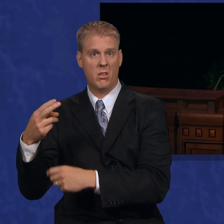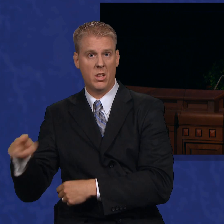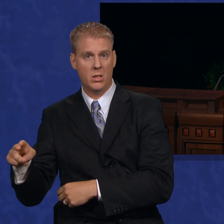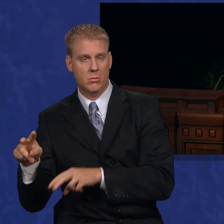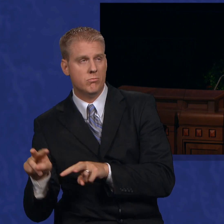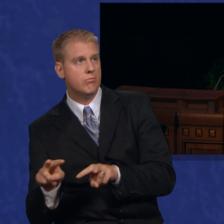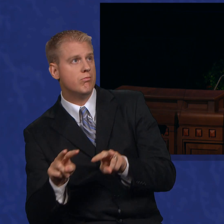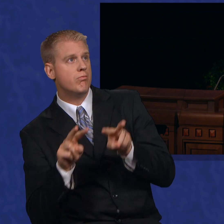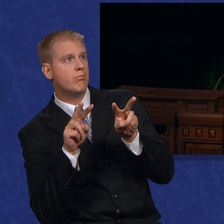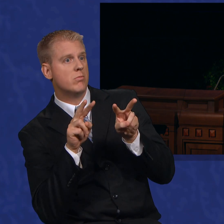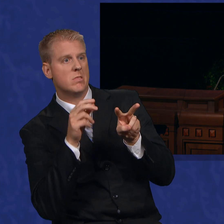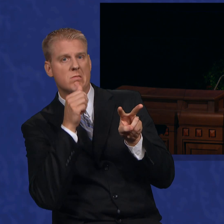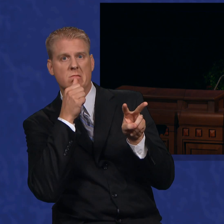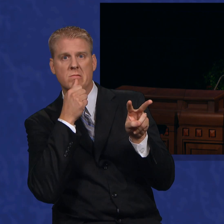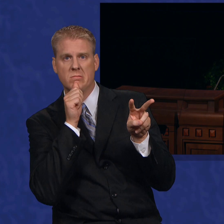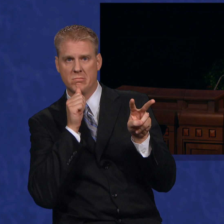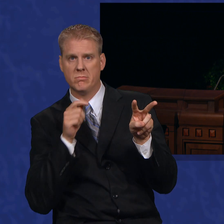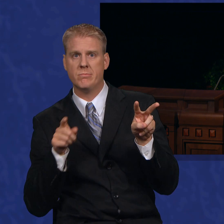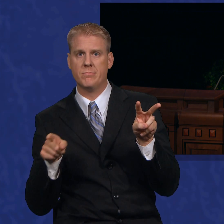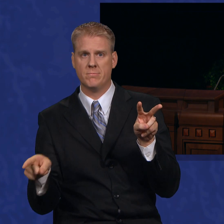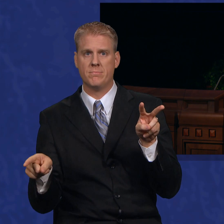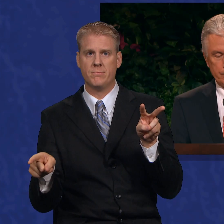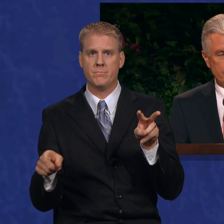hell, being in torment.